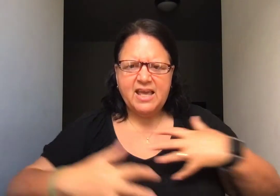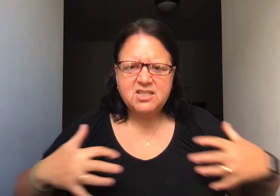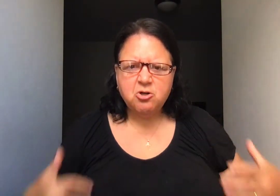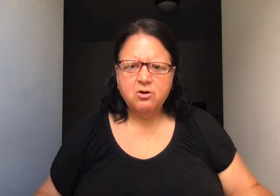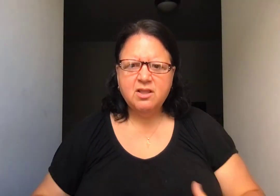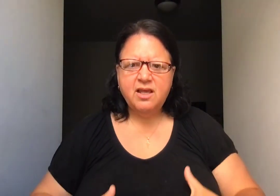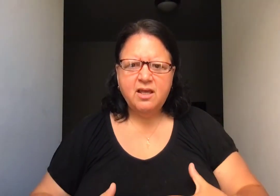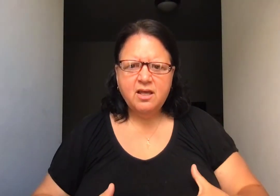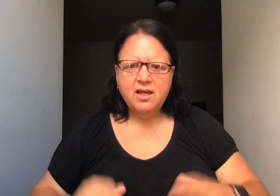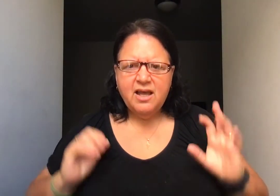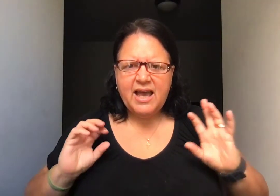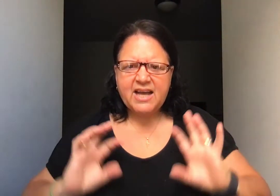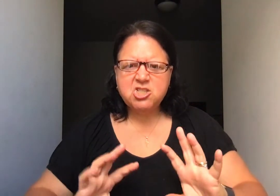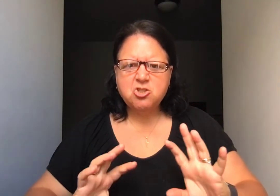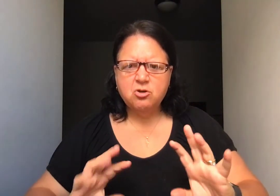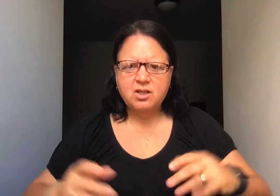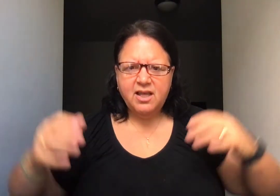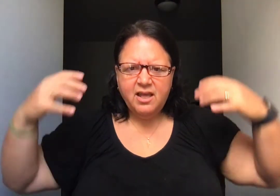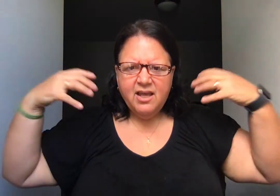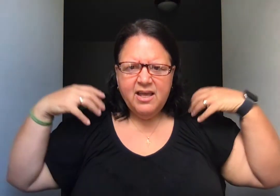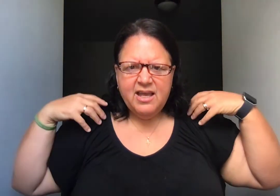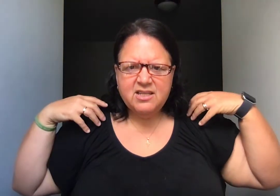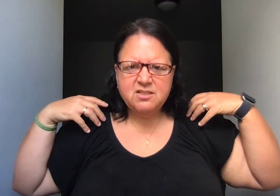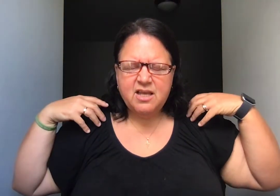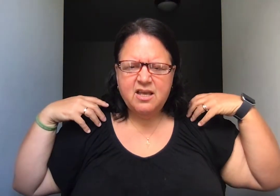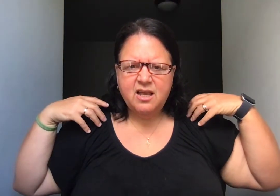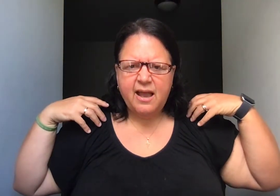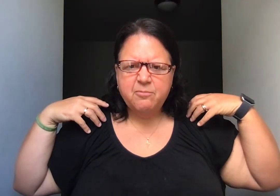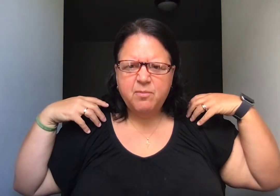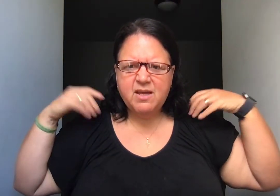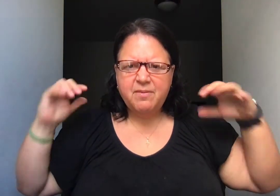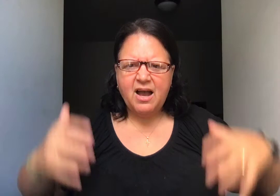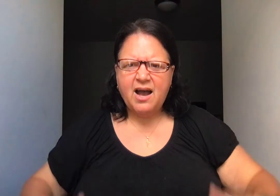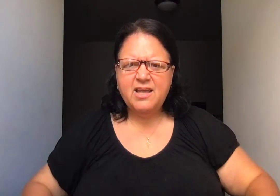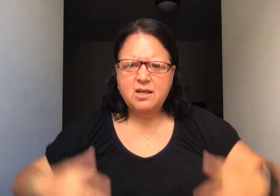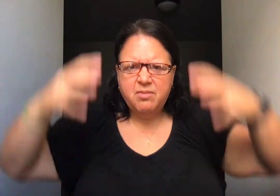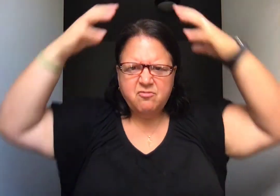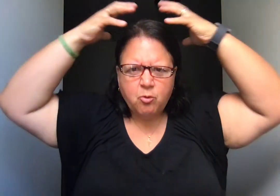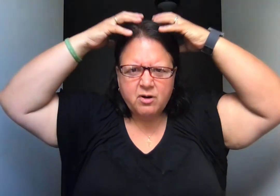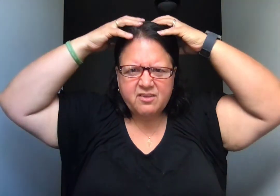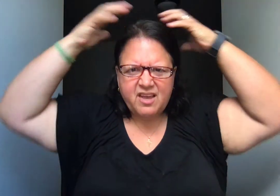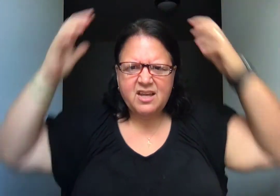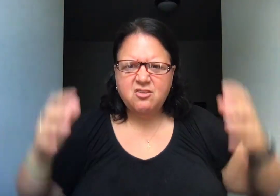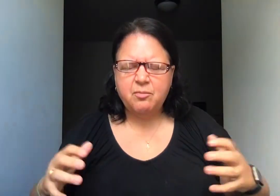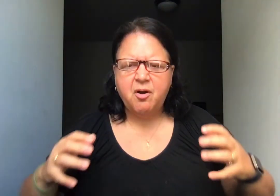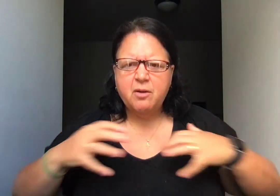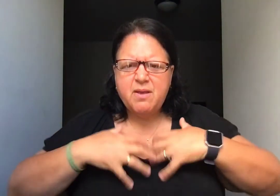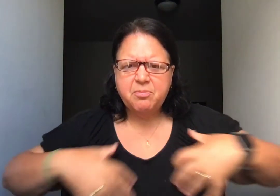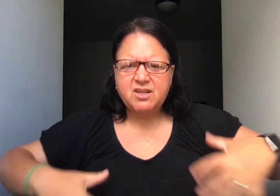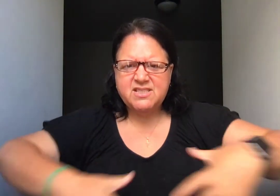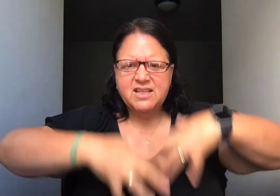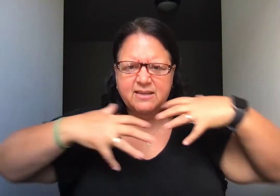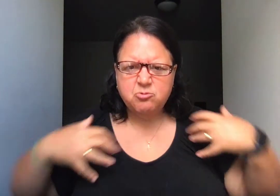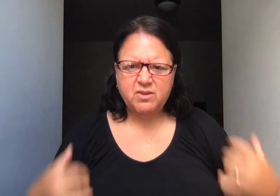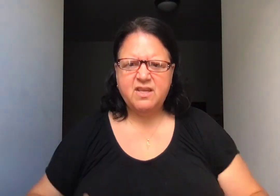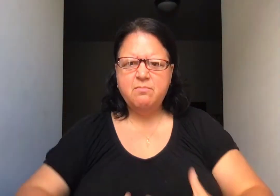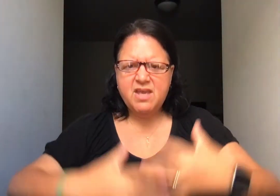internally, externally, he hems me in behind and before and his hand is upon me. Plus he lives within me.